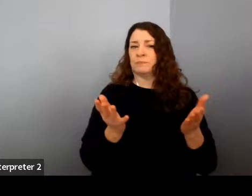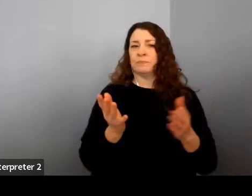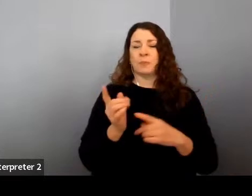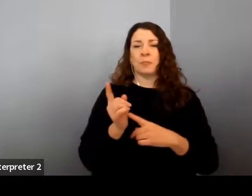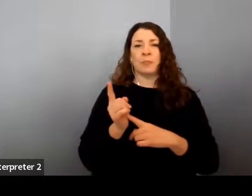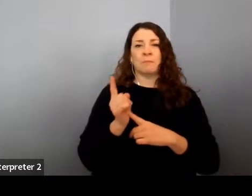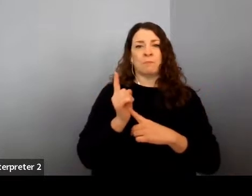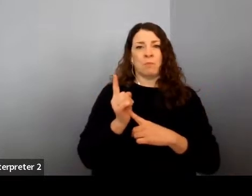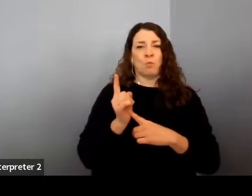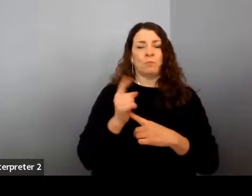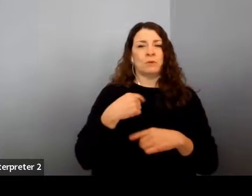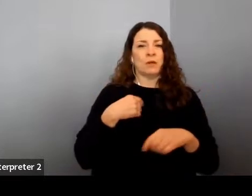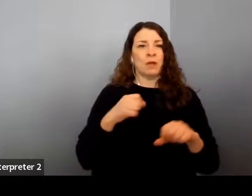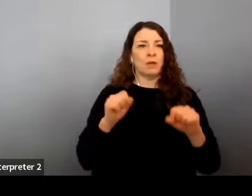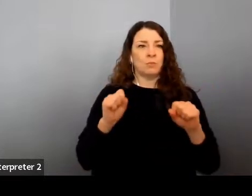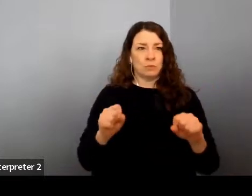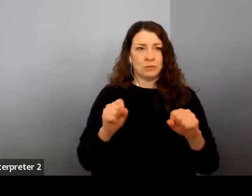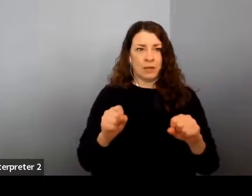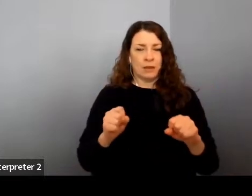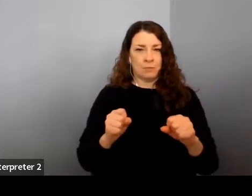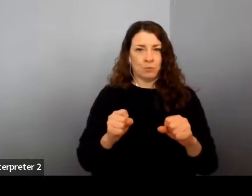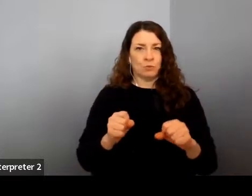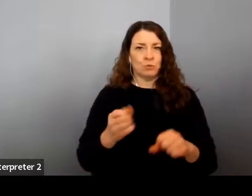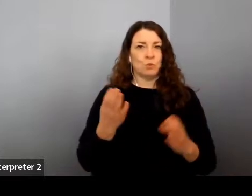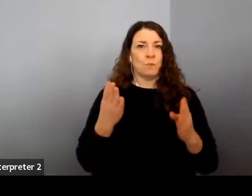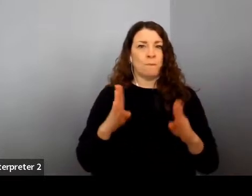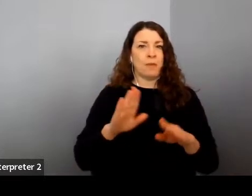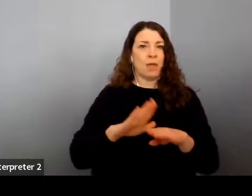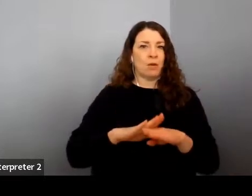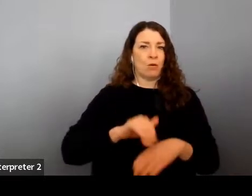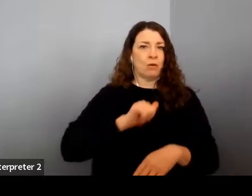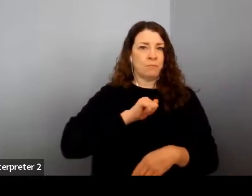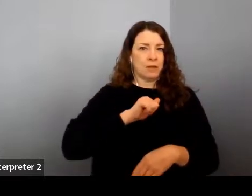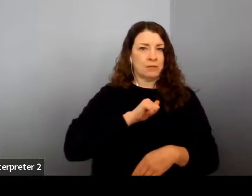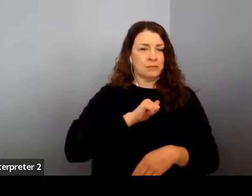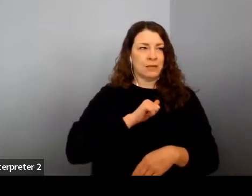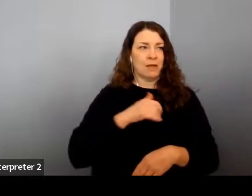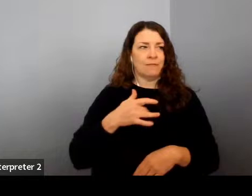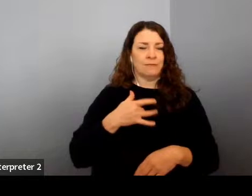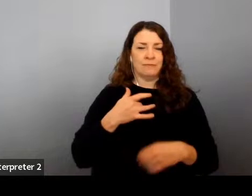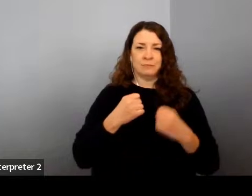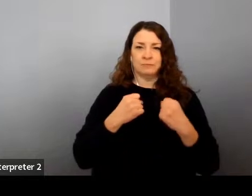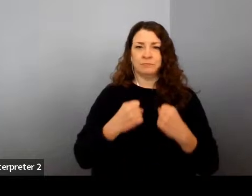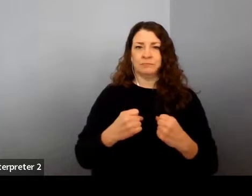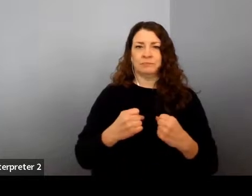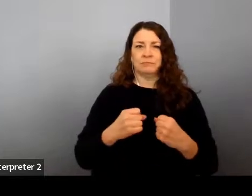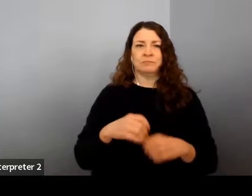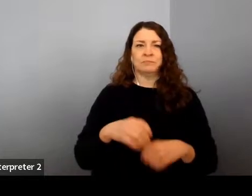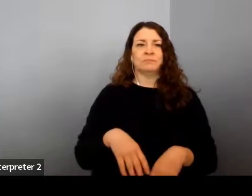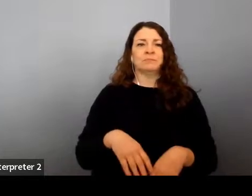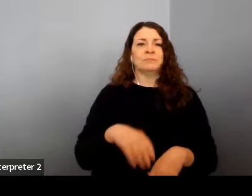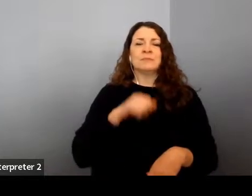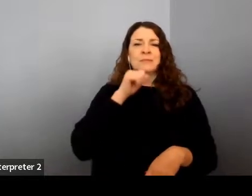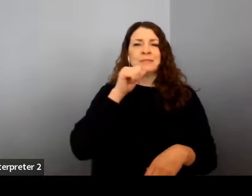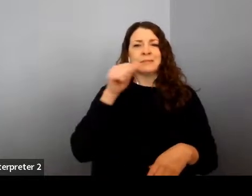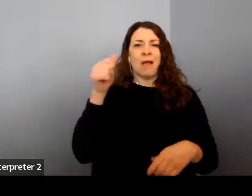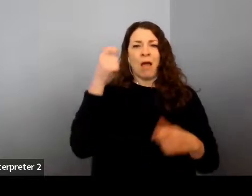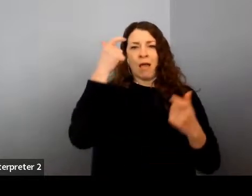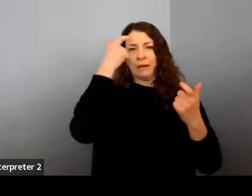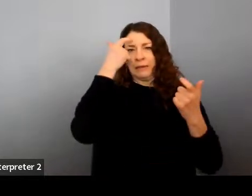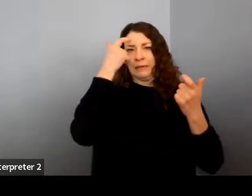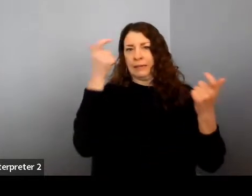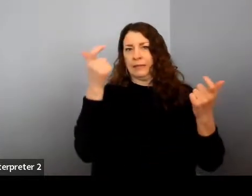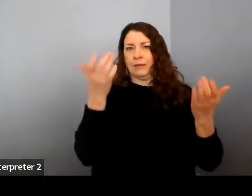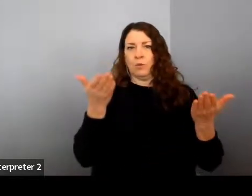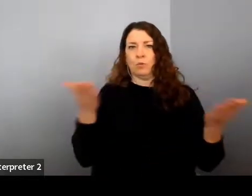was able to make a bet on myself and have conviction that not that it's ever a given, it's not an ego thing. It's not